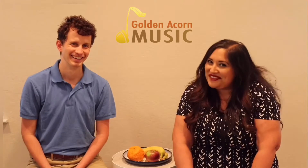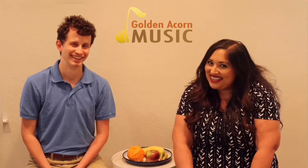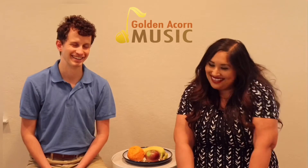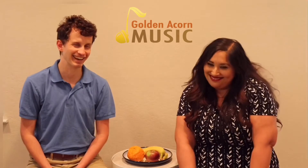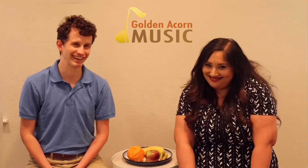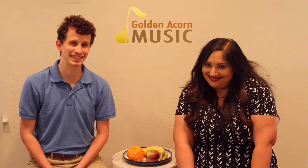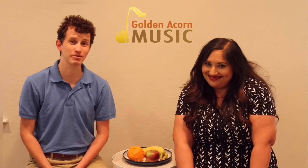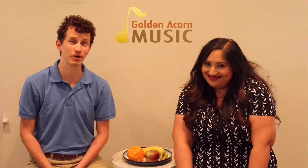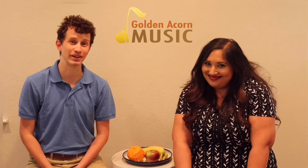with it. Yeah, keep growing.